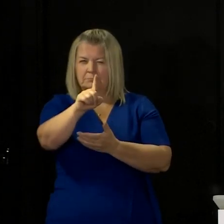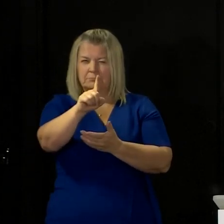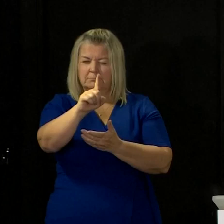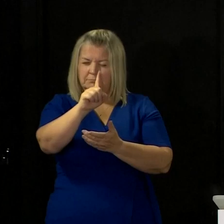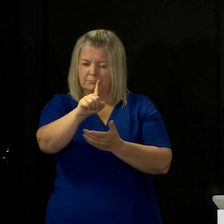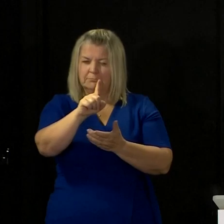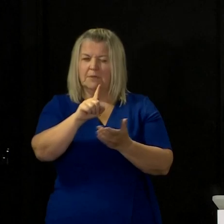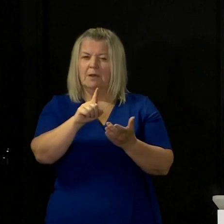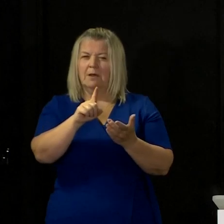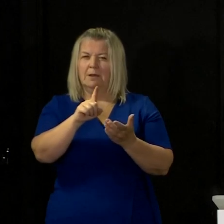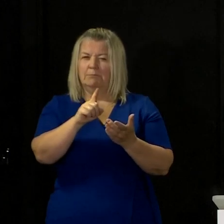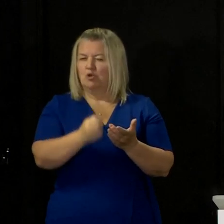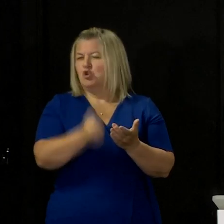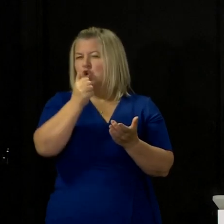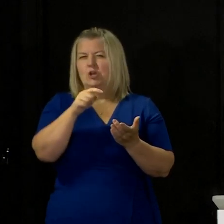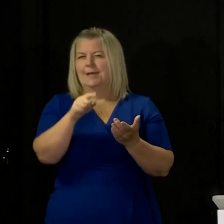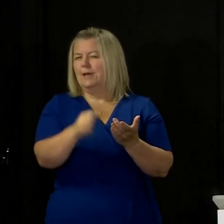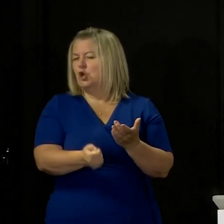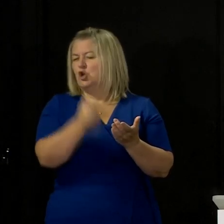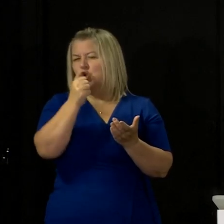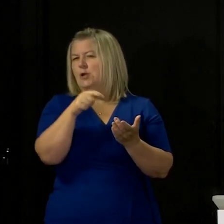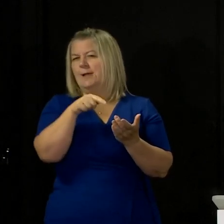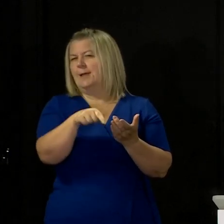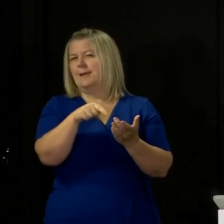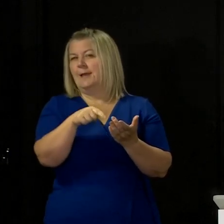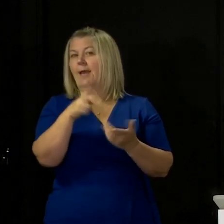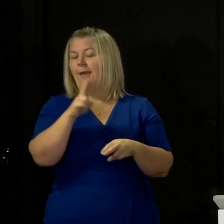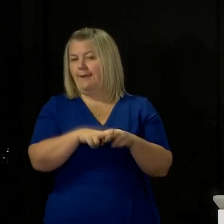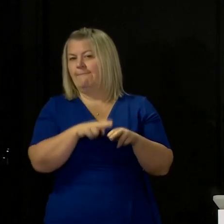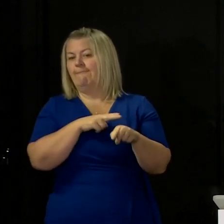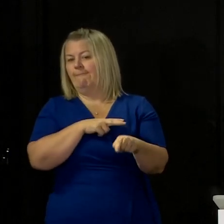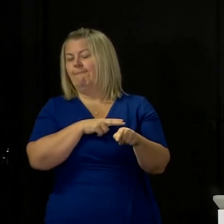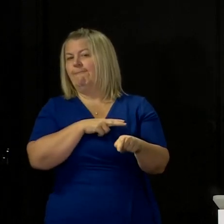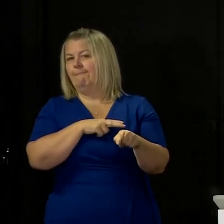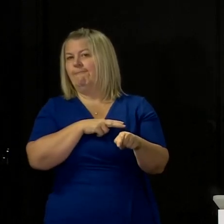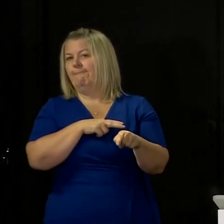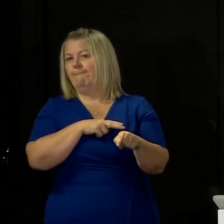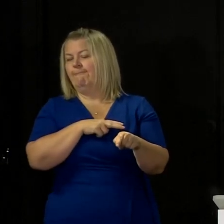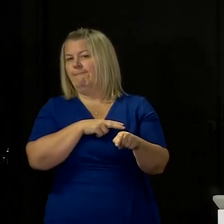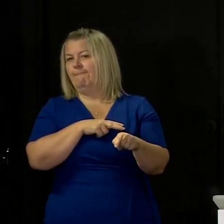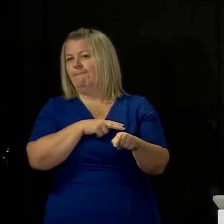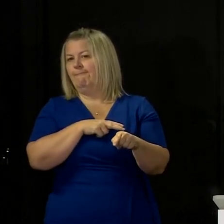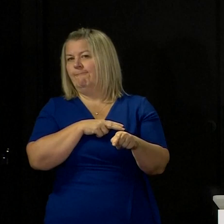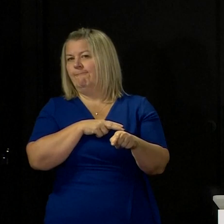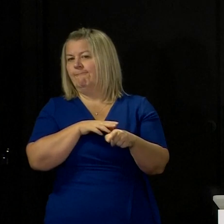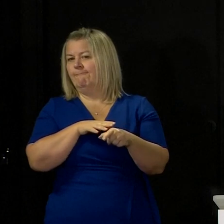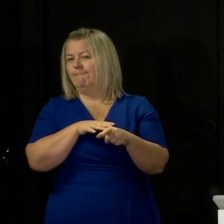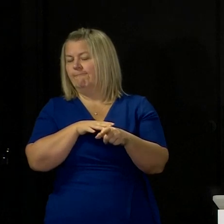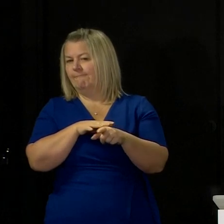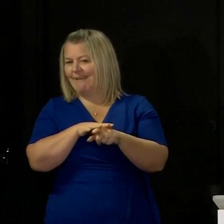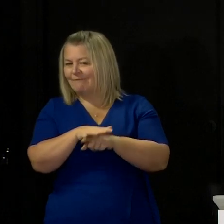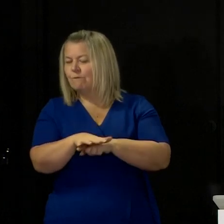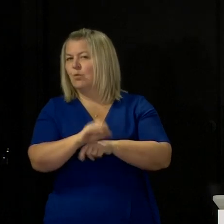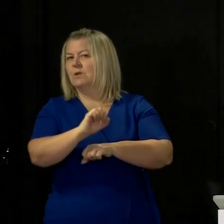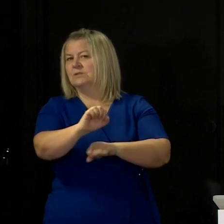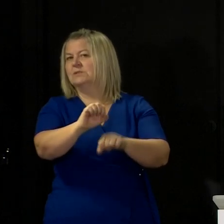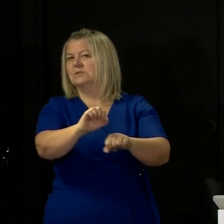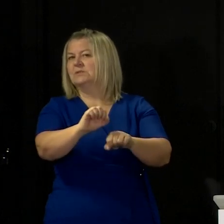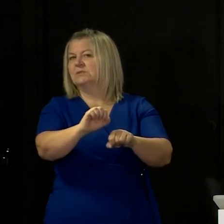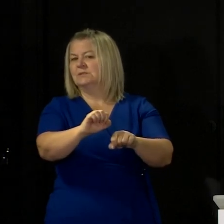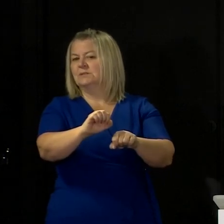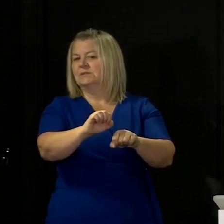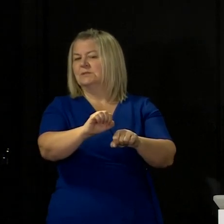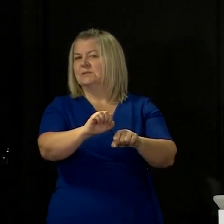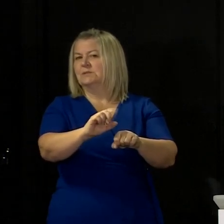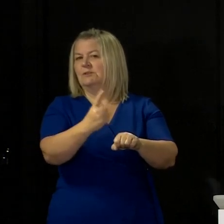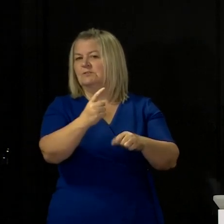to inject here, it would be too early to see that if there was that kind of impact. That is why we set the three-week interval between